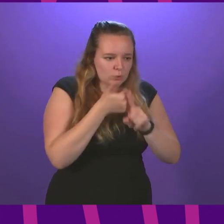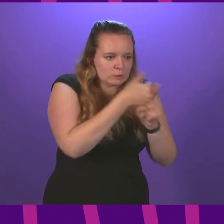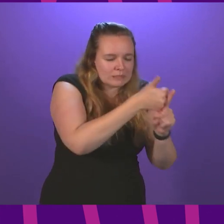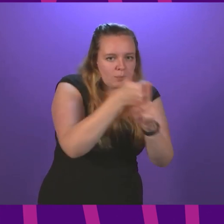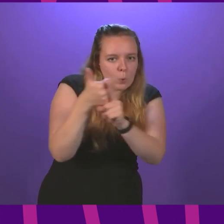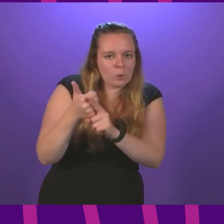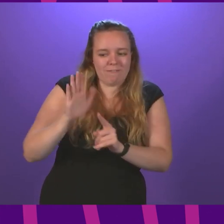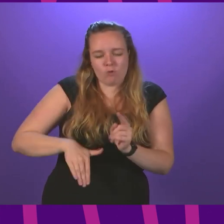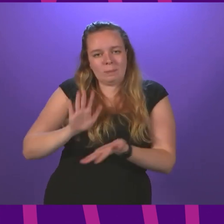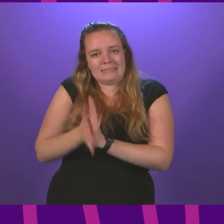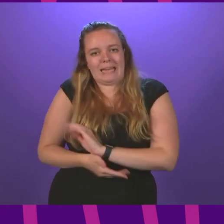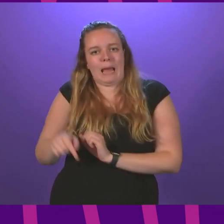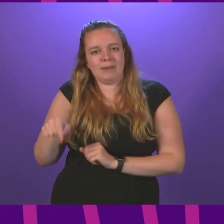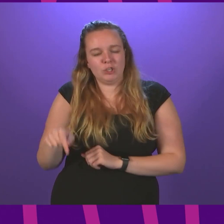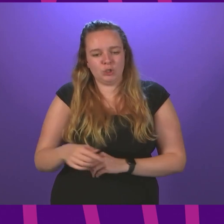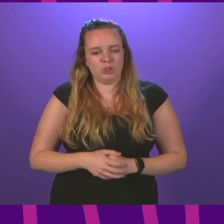damage.